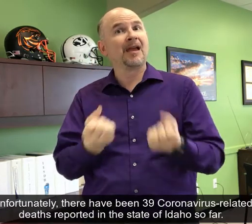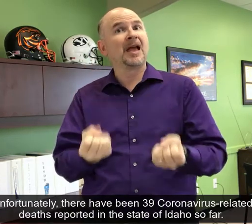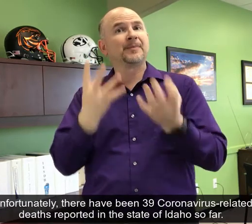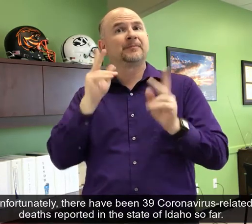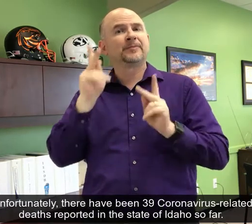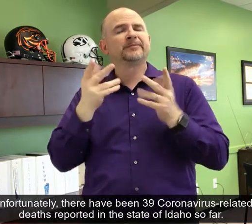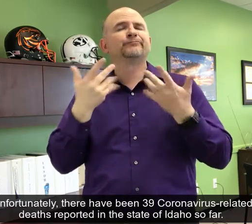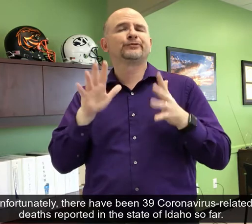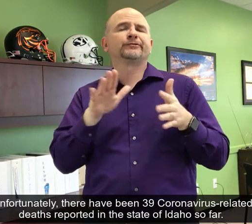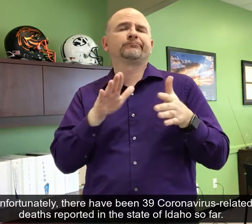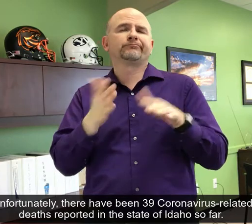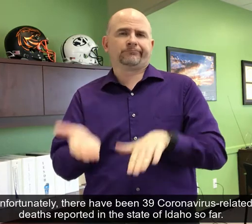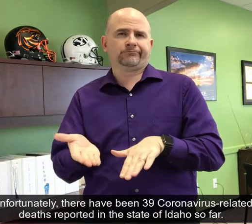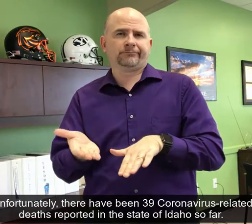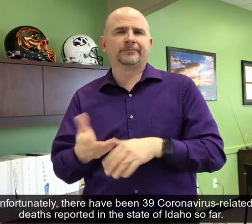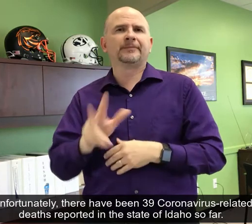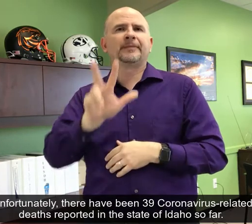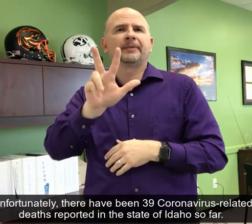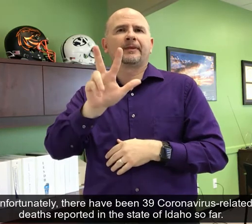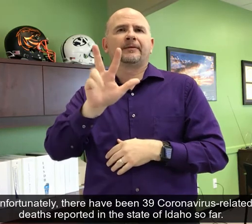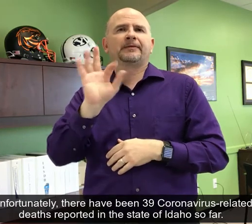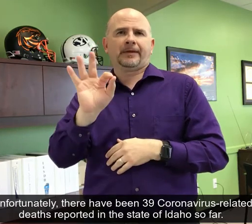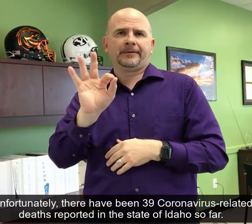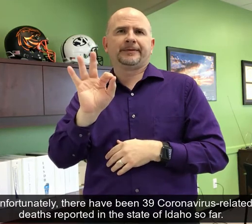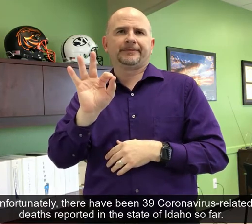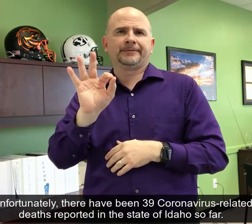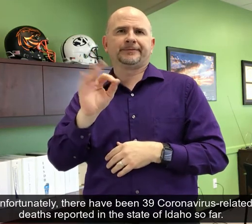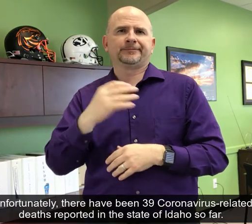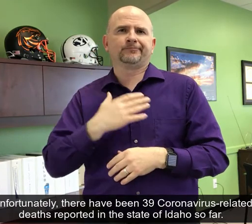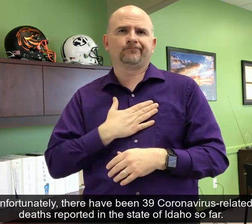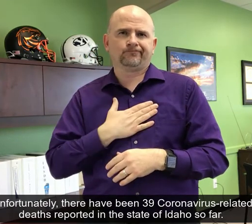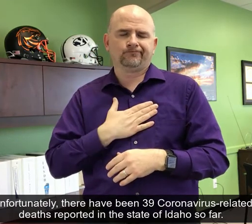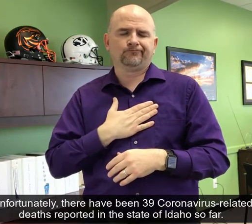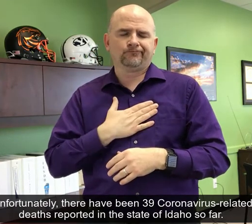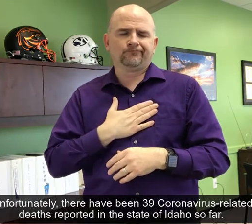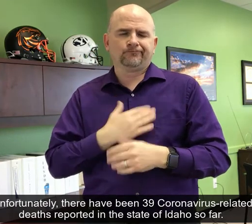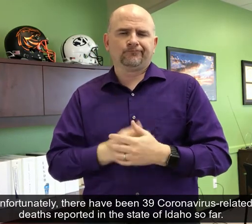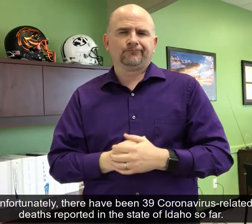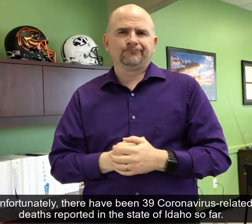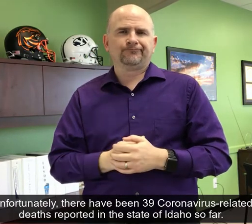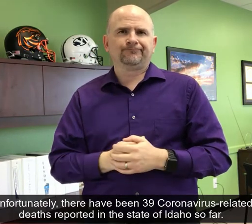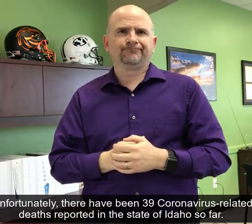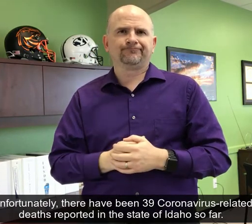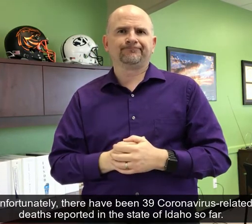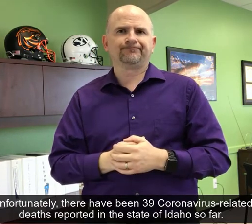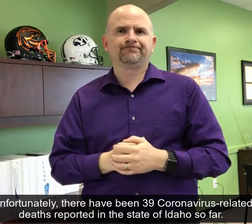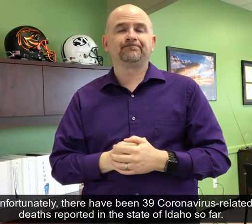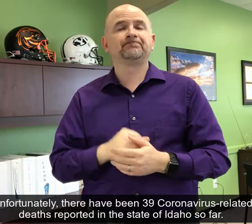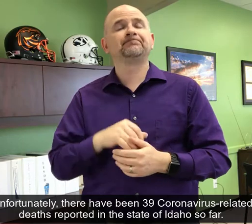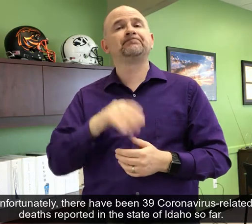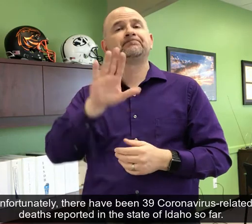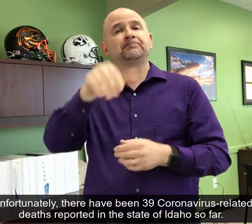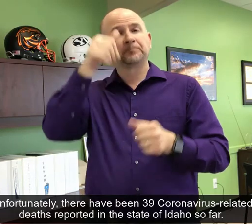Unfortunately, there have been 39 coronavirus-related deaths reported in the state of Idaho so far.